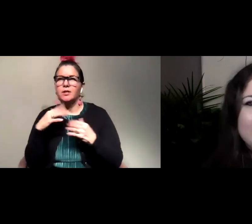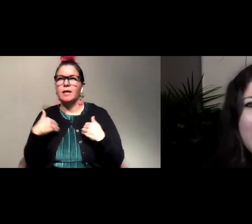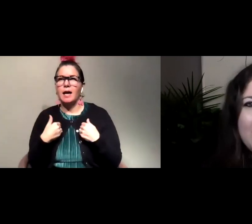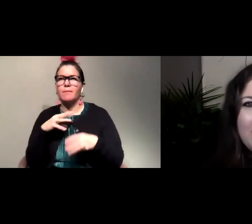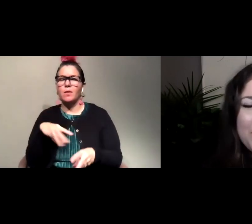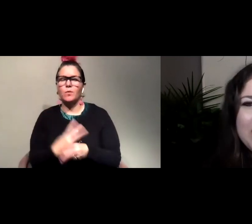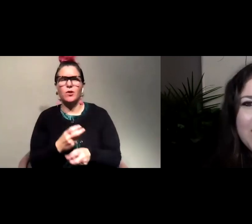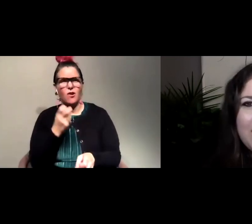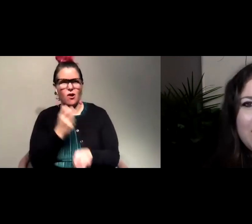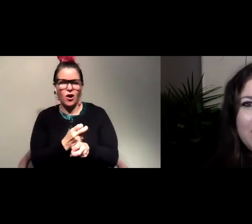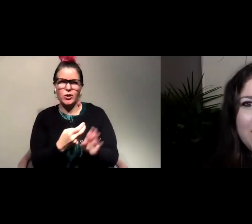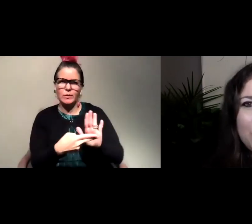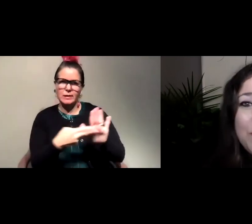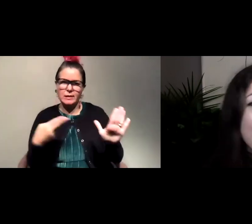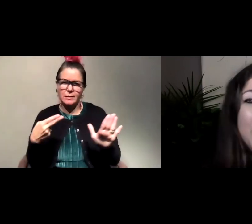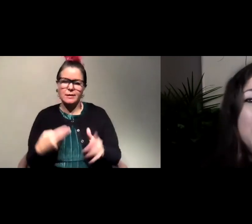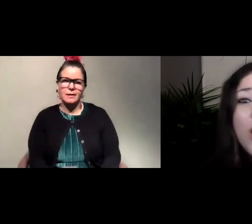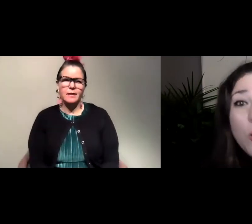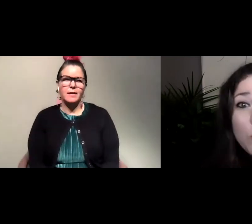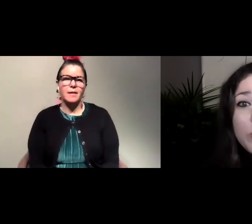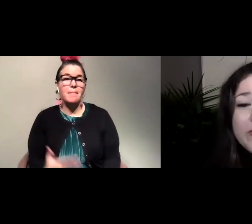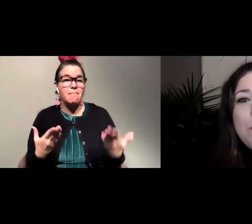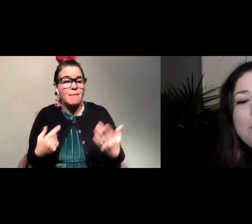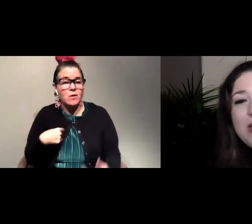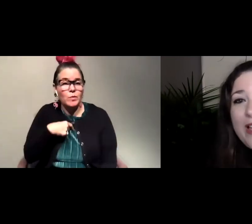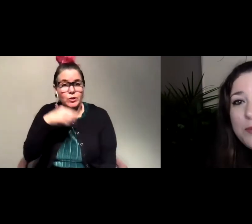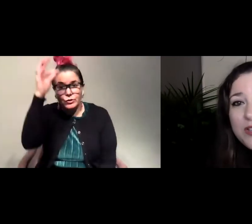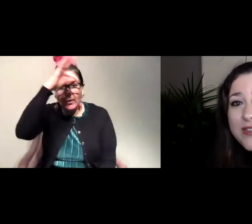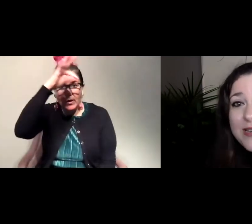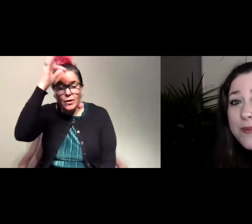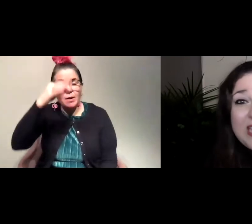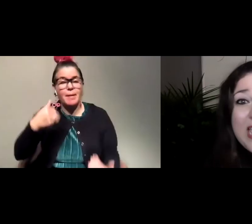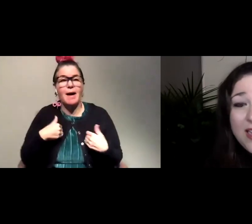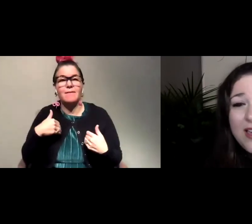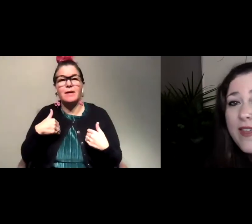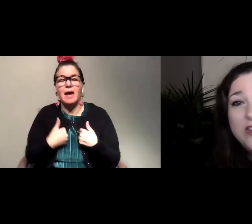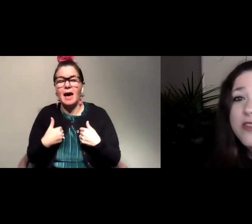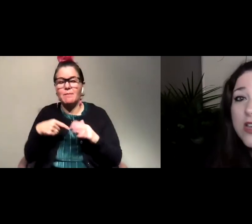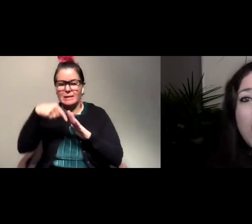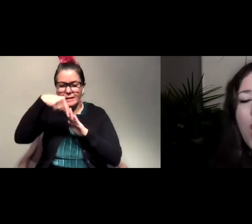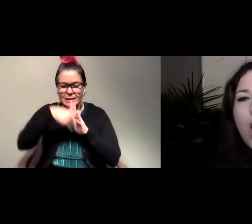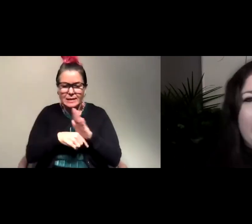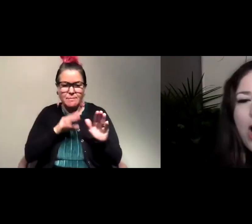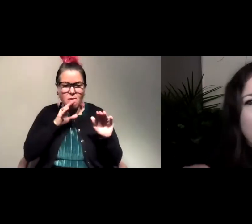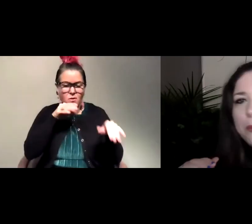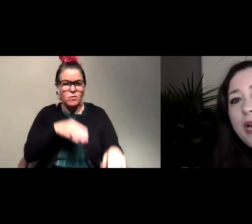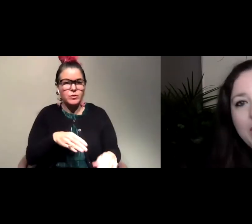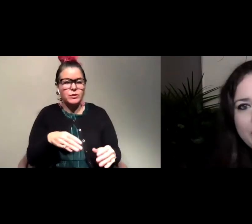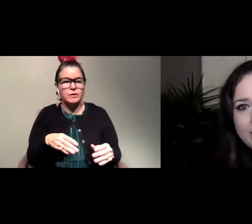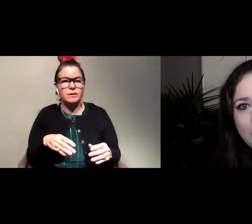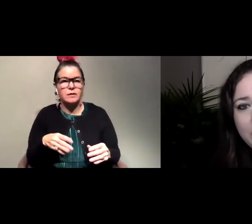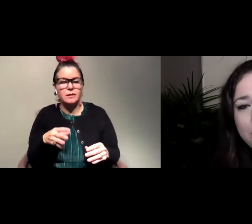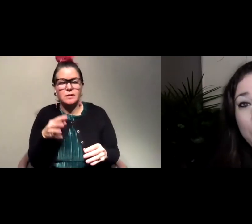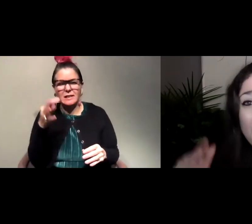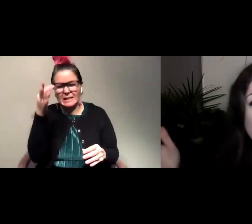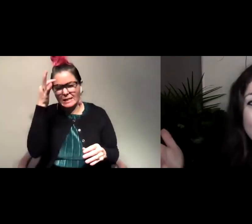so hard to say, because, like, we might not know. Like, there may be an animal in the deep sea that is, like, on the brink of